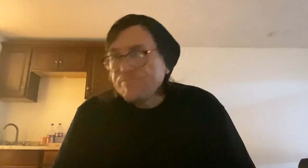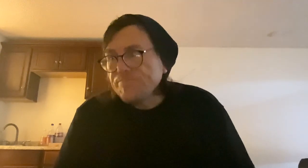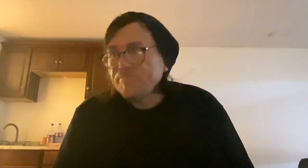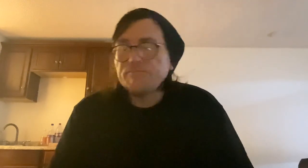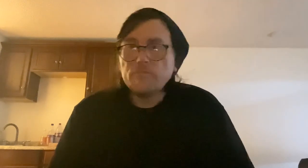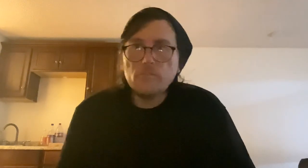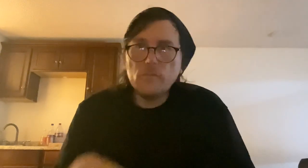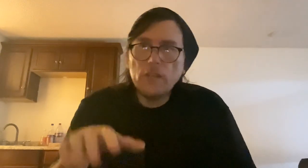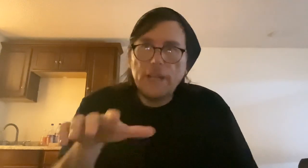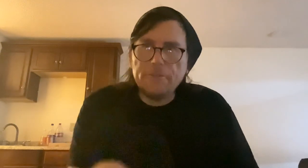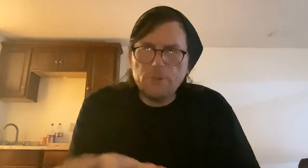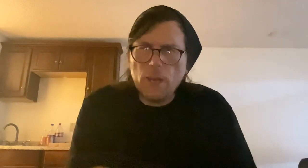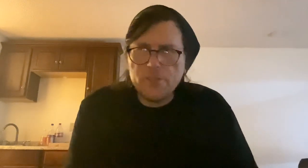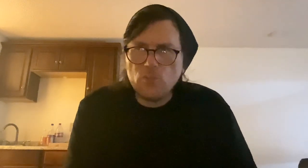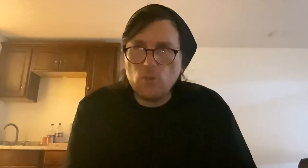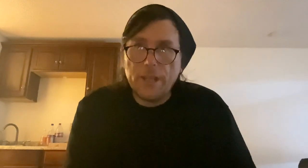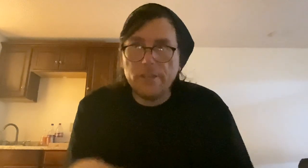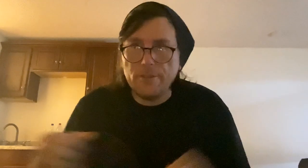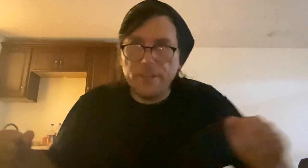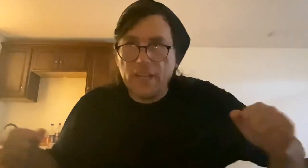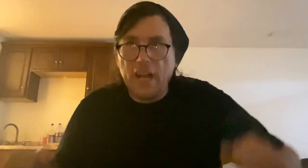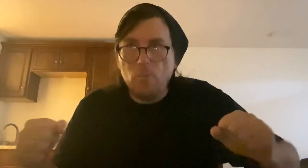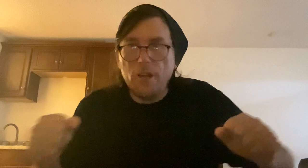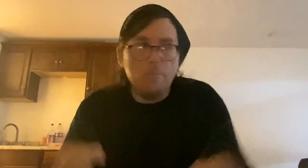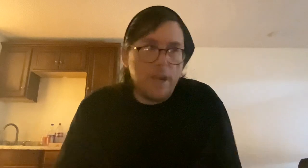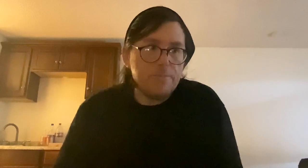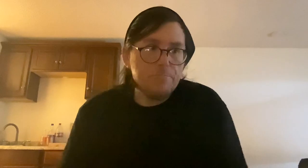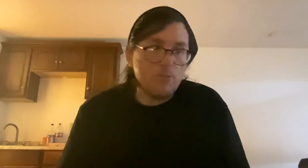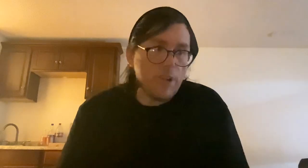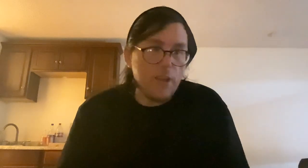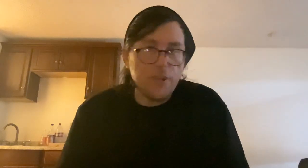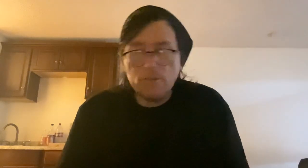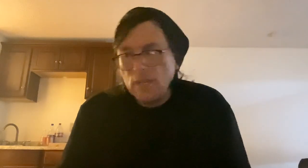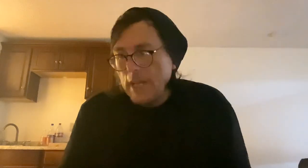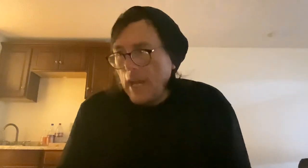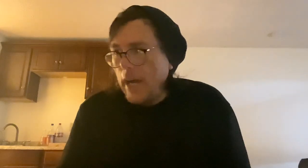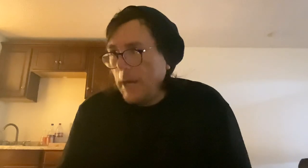if you've got a story that you think I want my story out there, um,